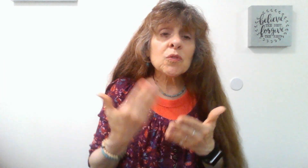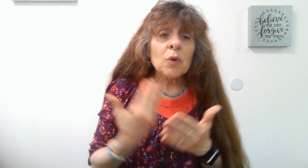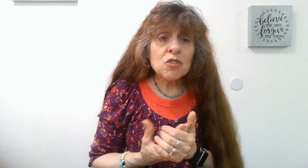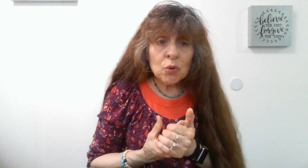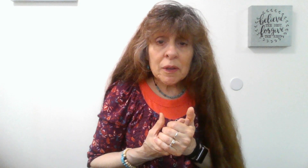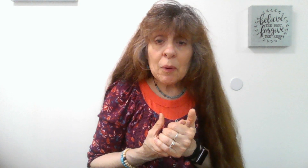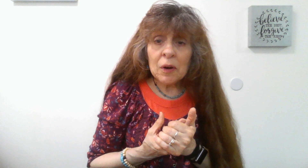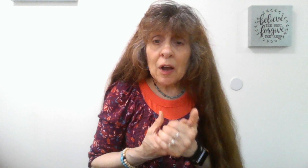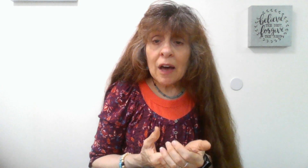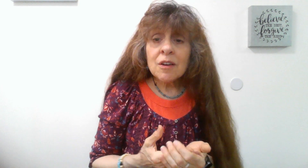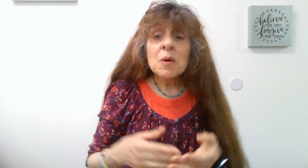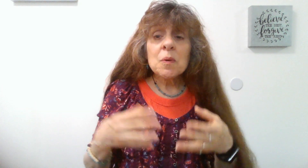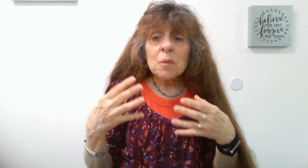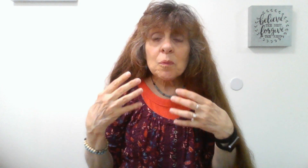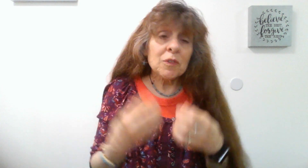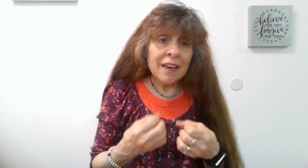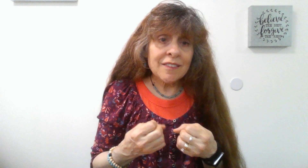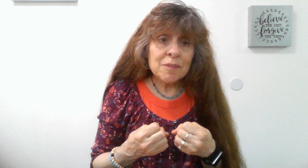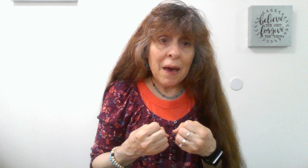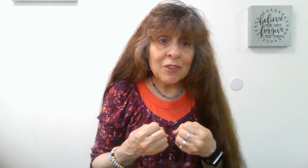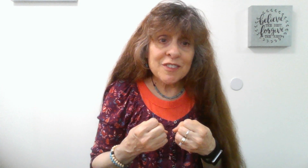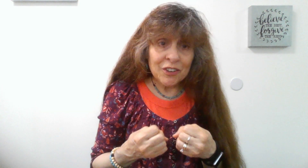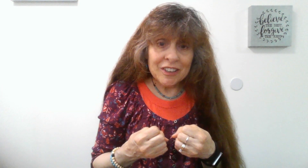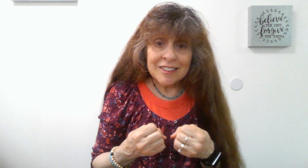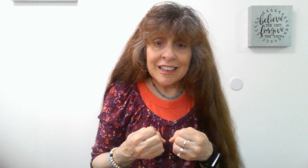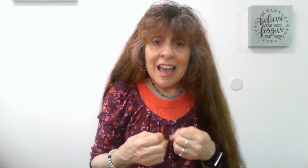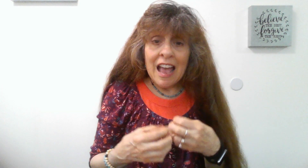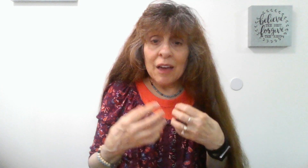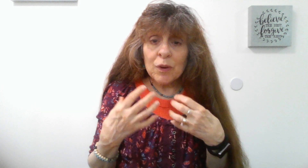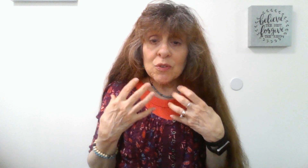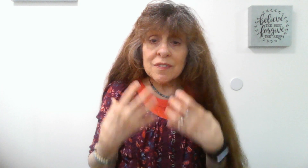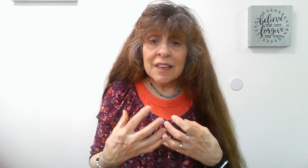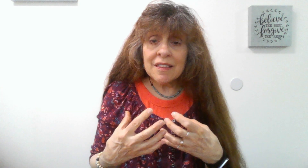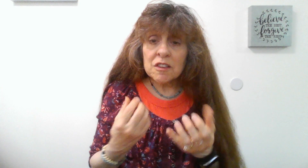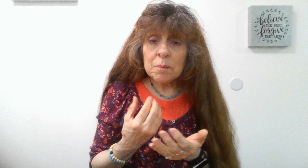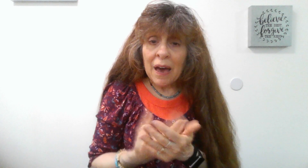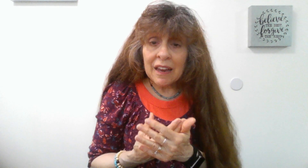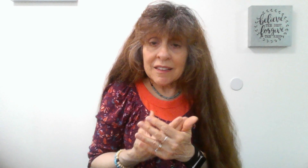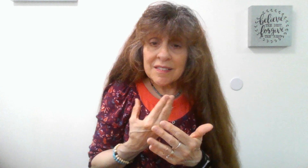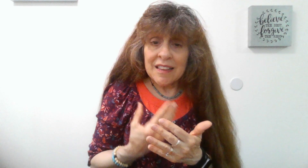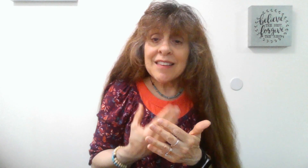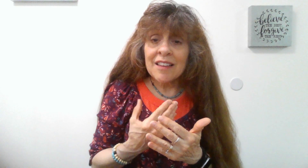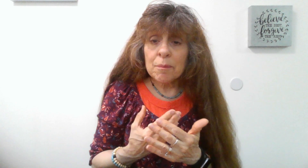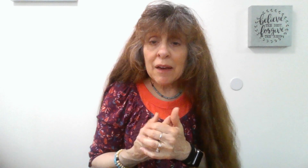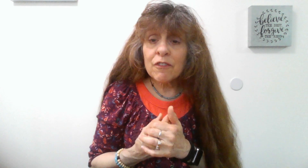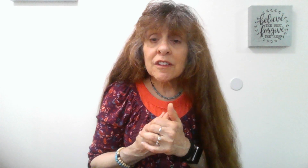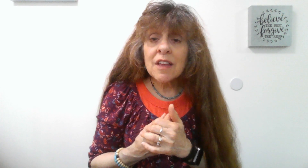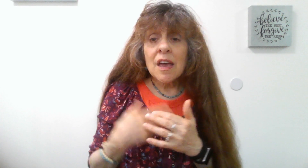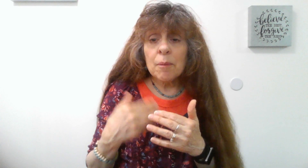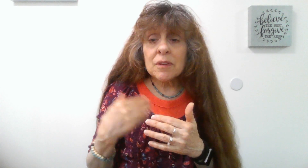who are truly born a God will take this battle seriously. And when you see this as a battlefield, it puts